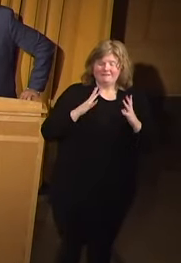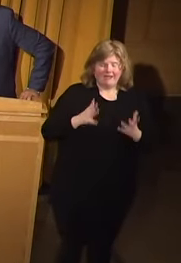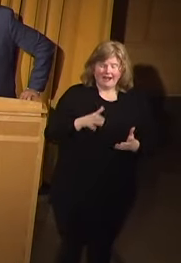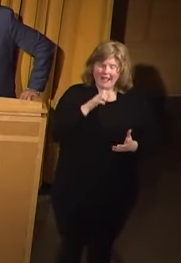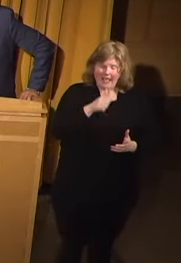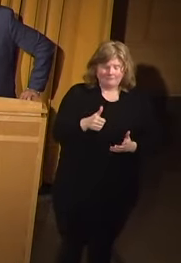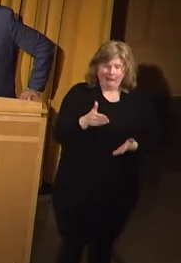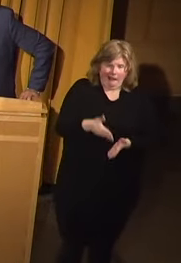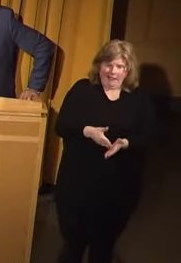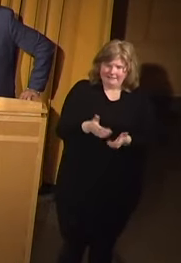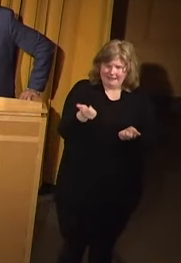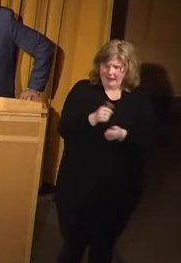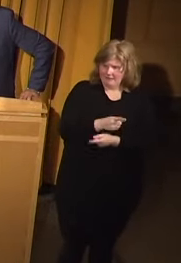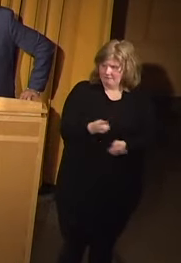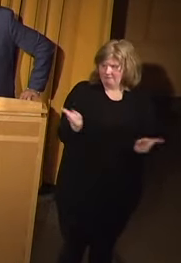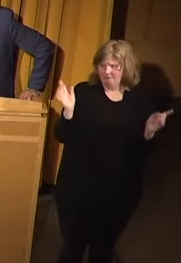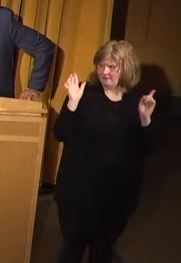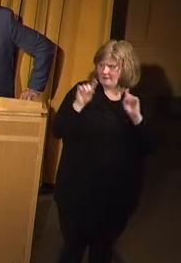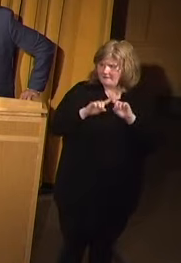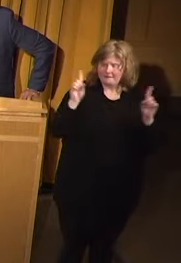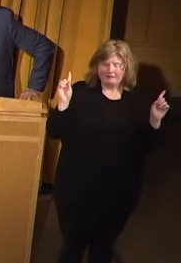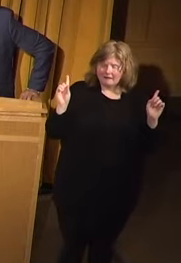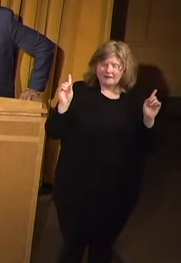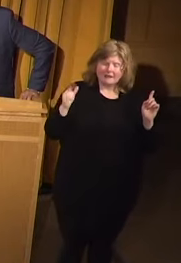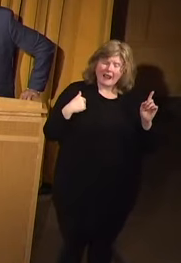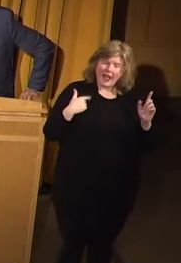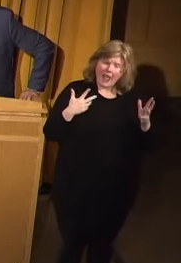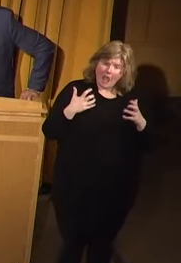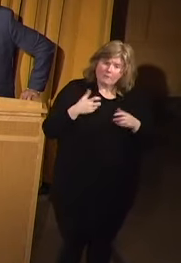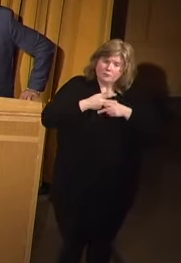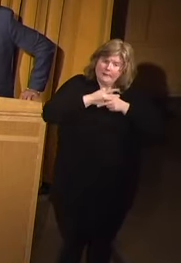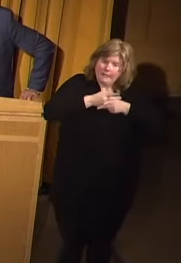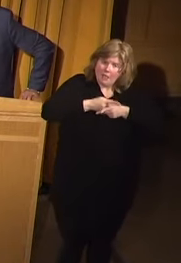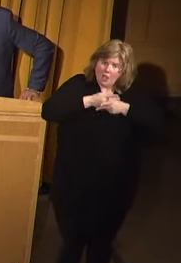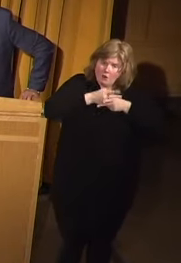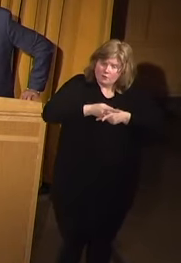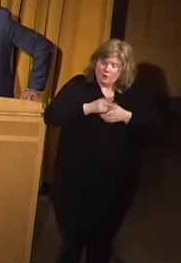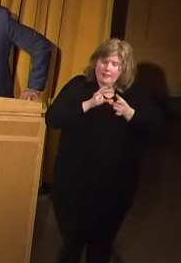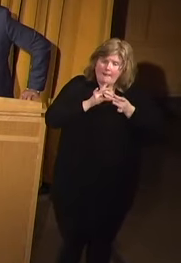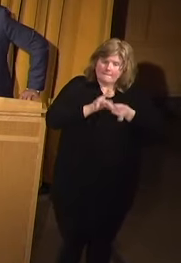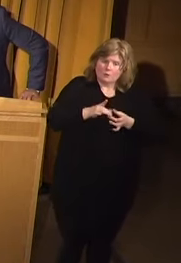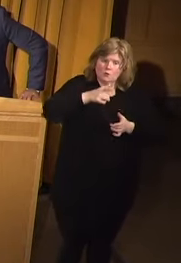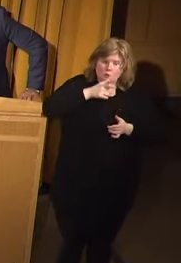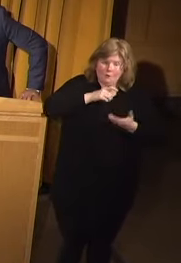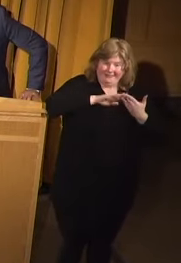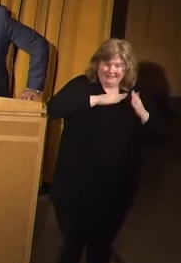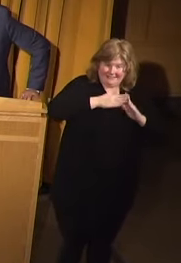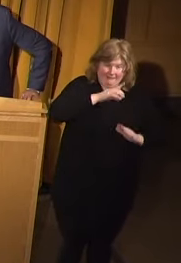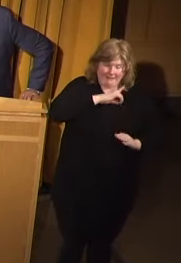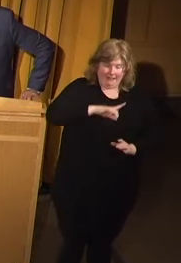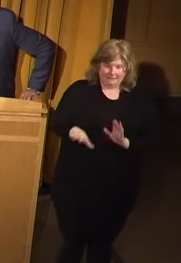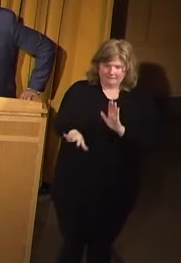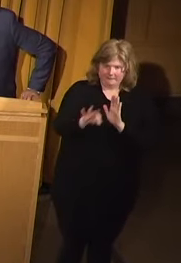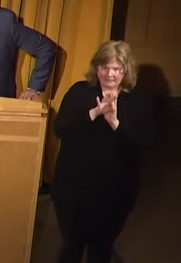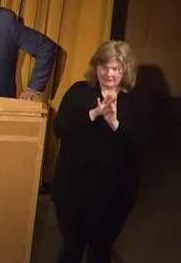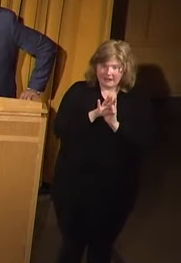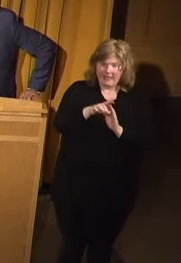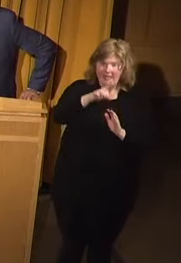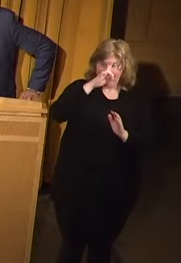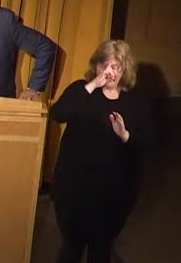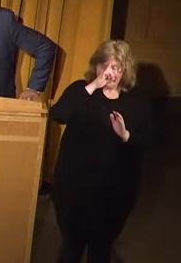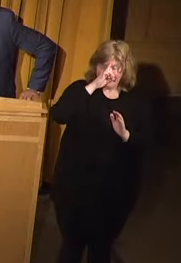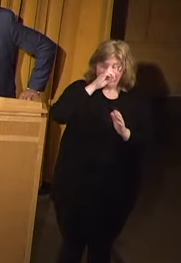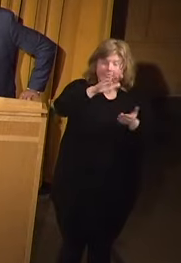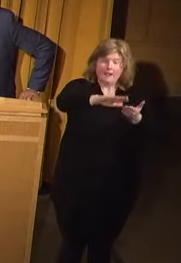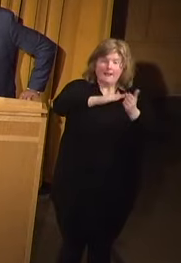against nobody. All I'm saying is, I want to be careful on who the city picks. And I think it should be the